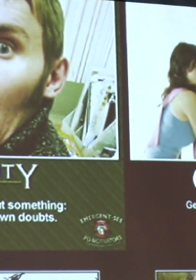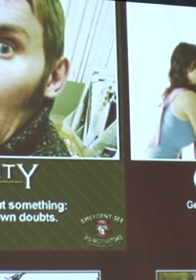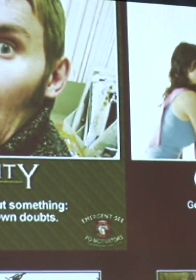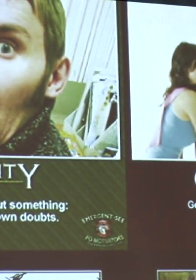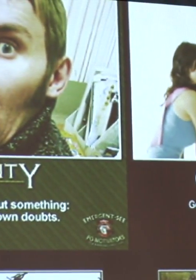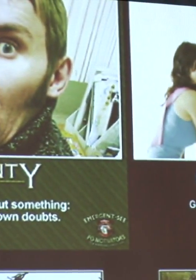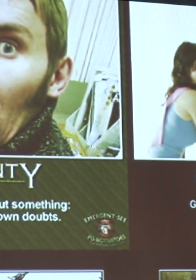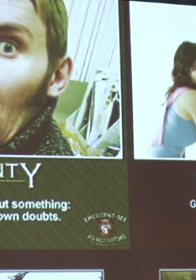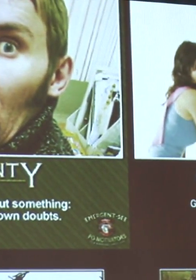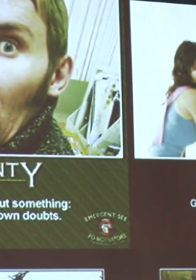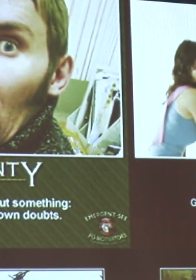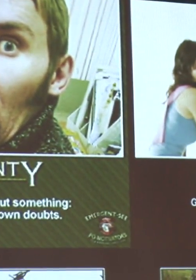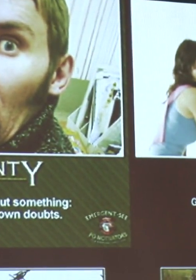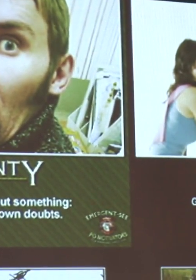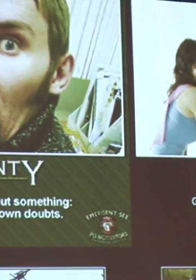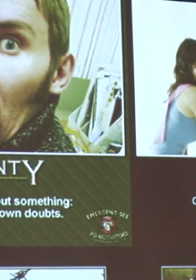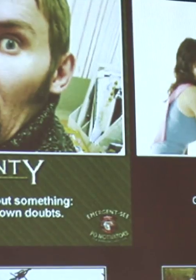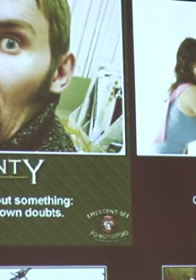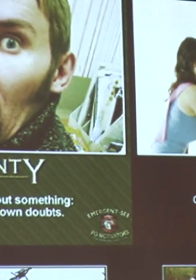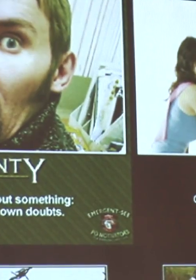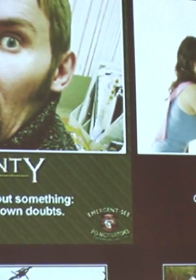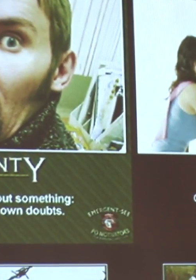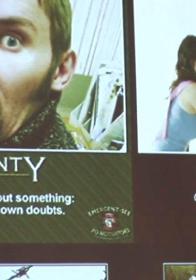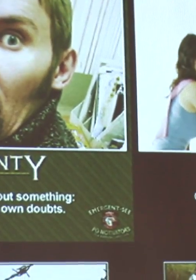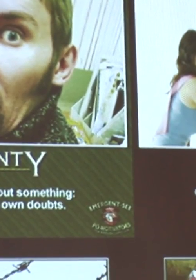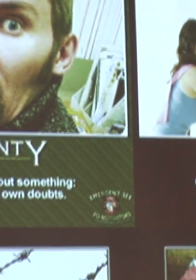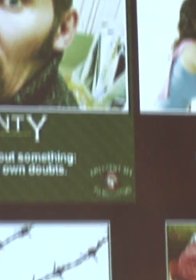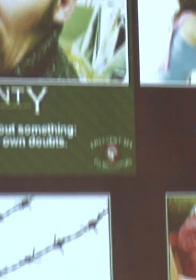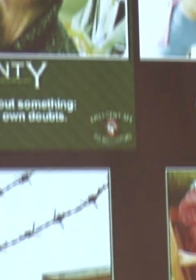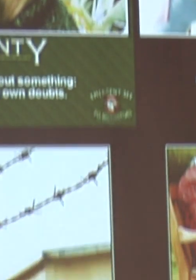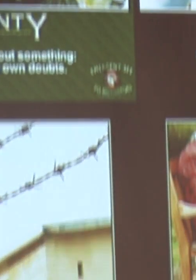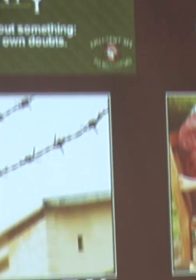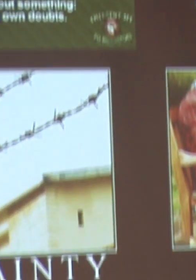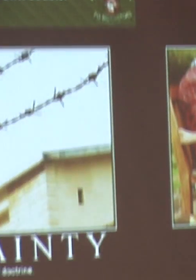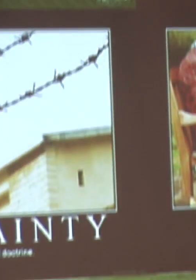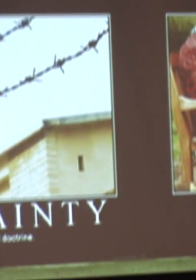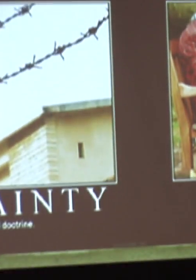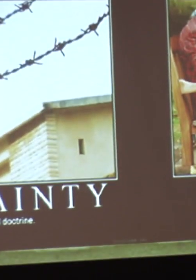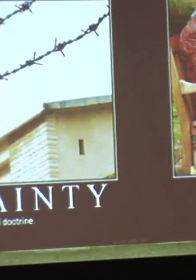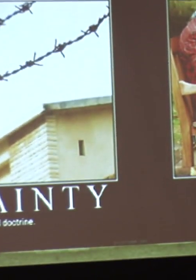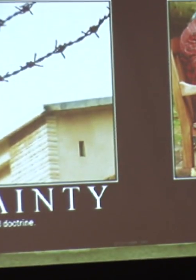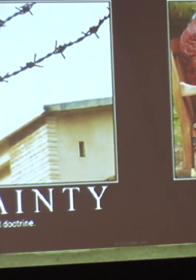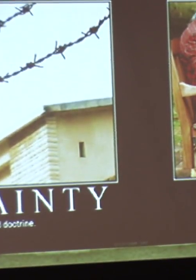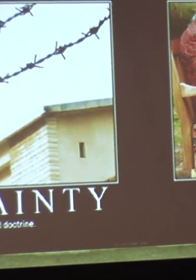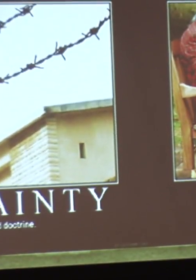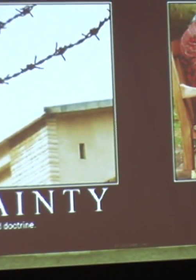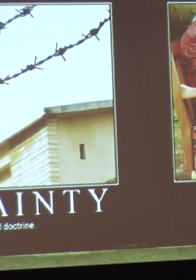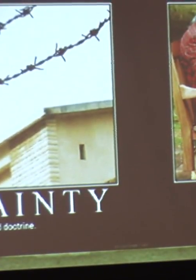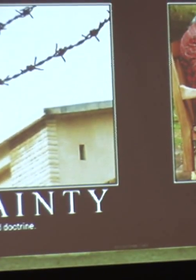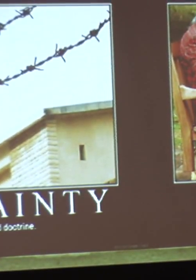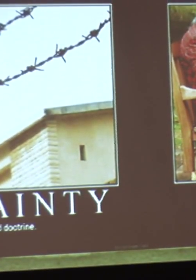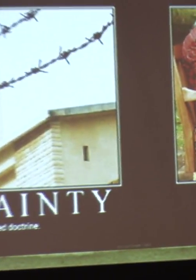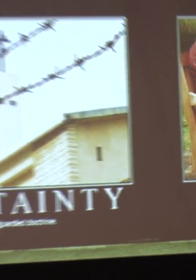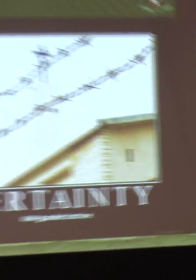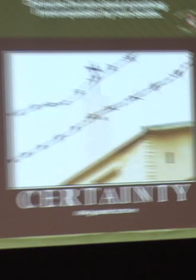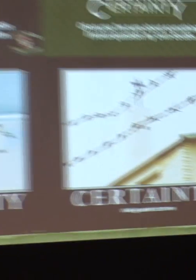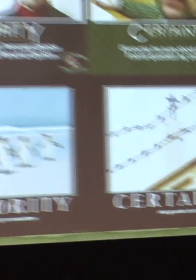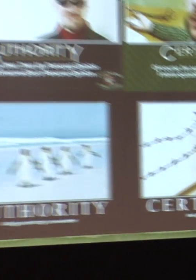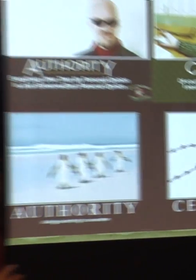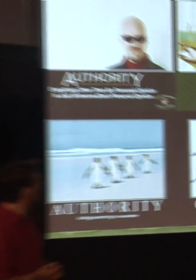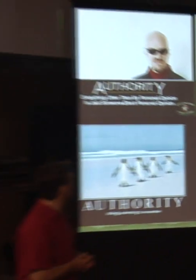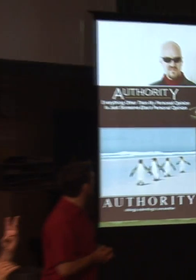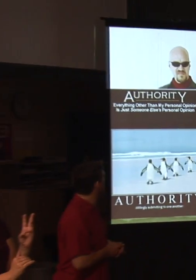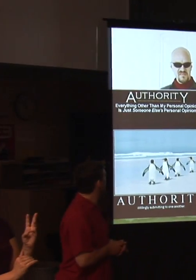Charity. Generosity toward any other point of view as long as it's not too conservative. Or charity. Who is my neighbor?